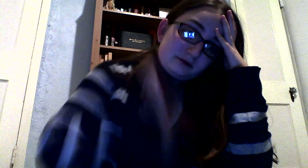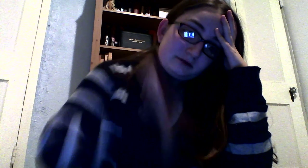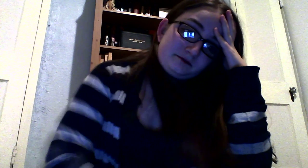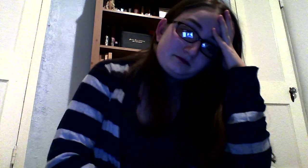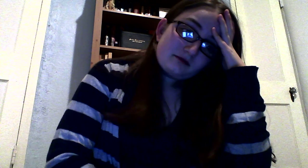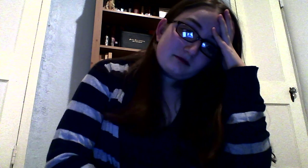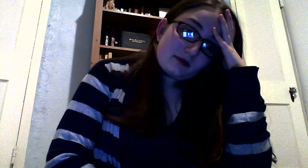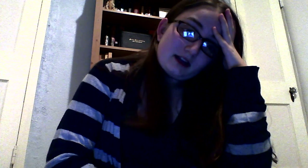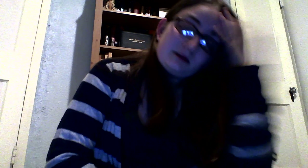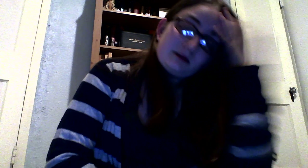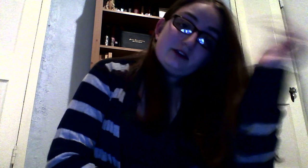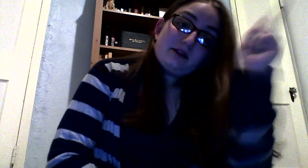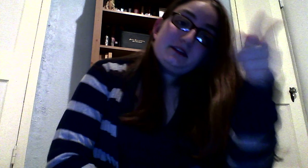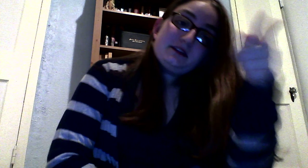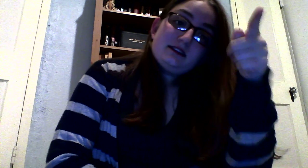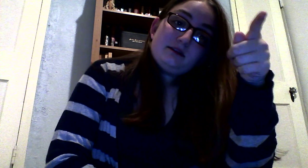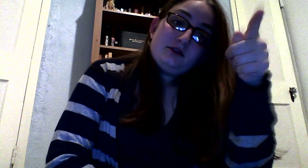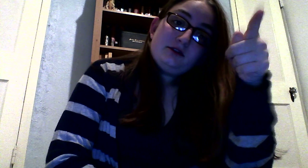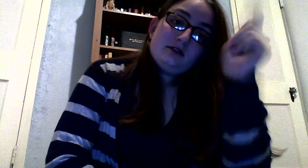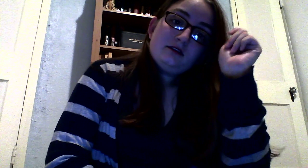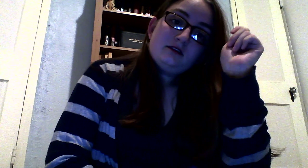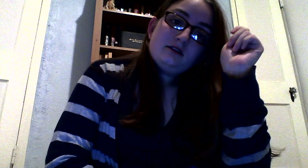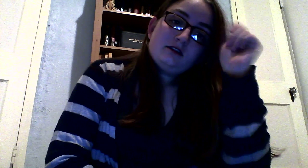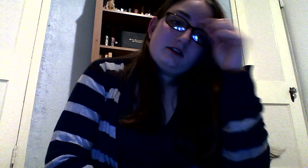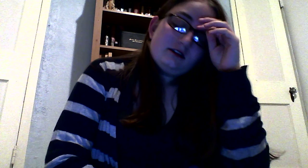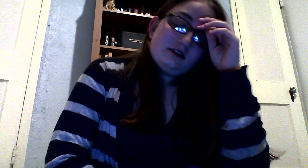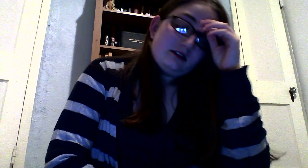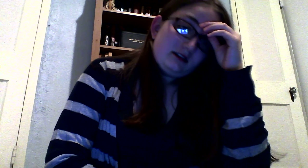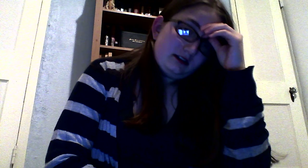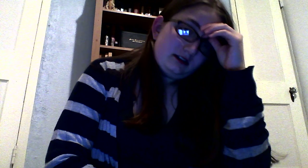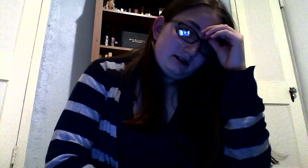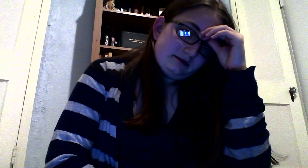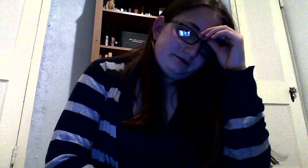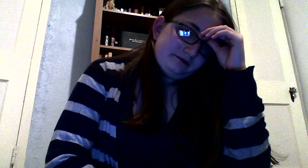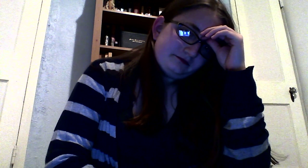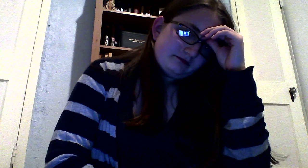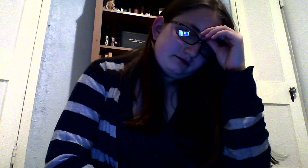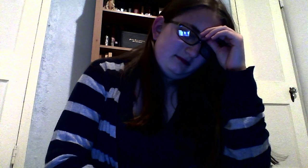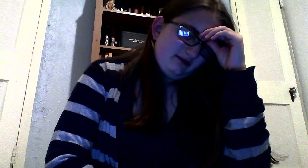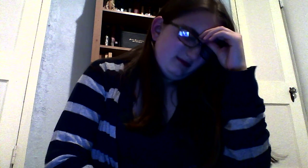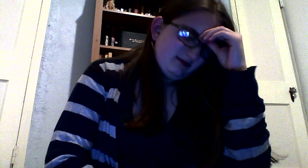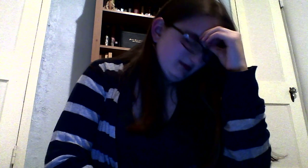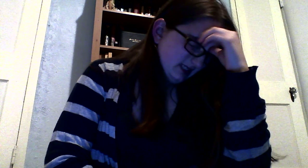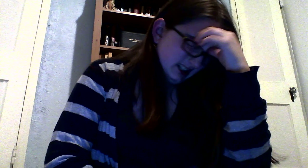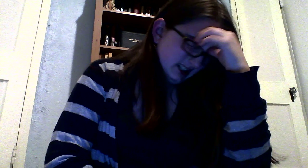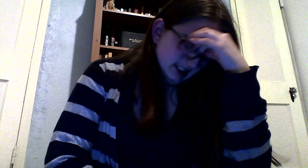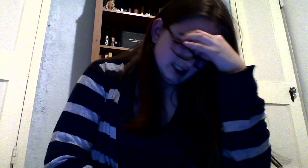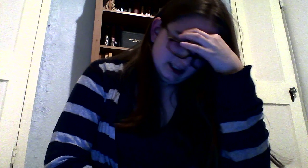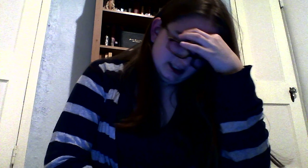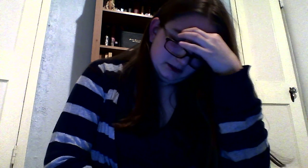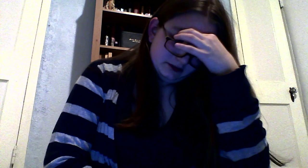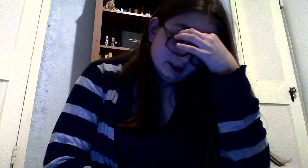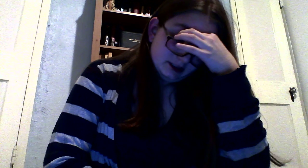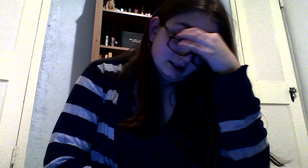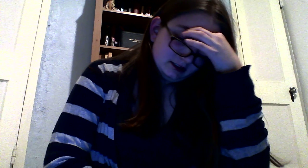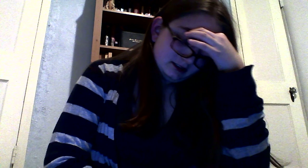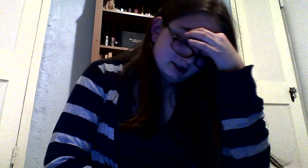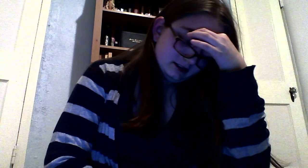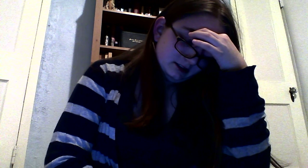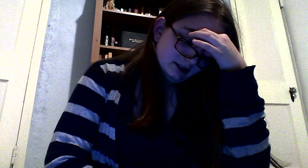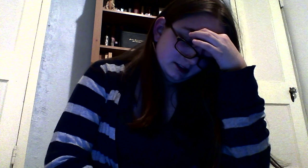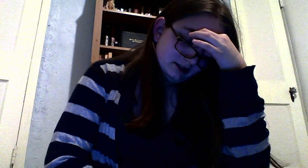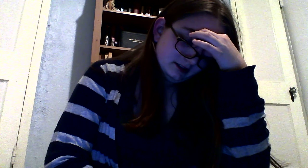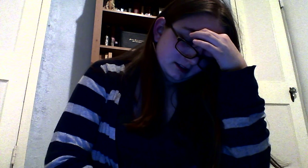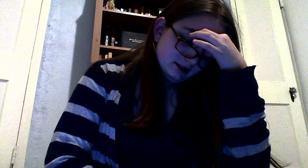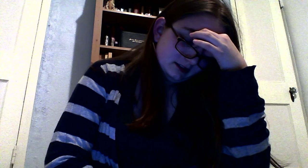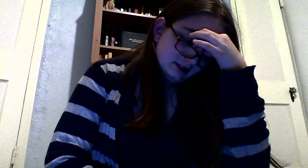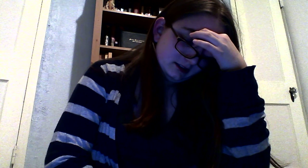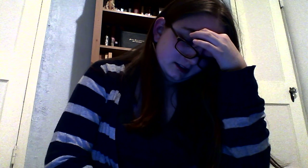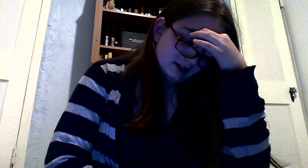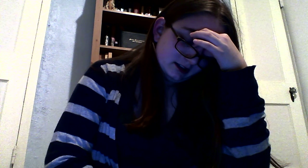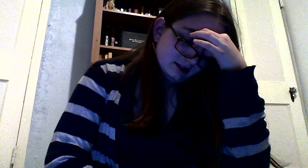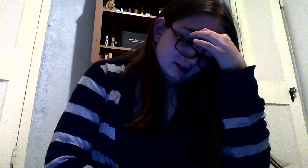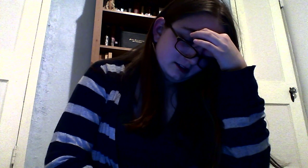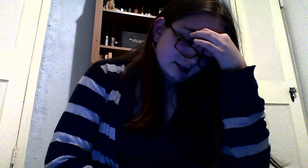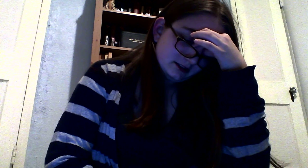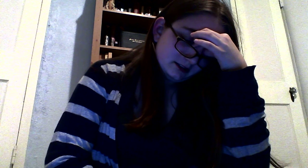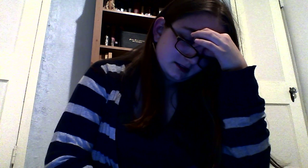I'm gonna wrap this up. Um, yeah, hopefully, yeah, just